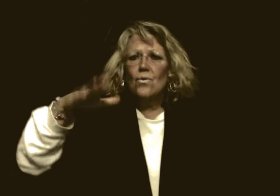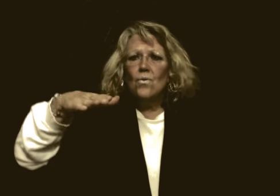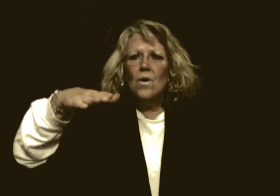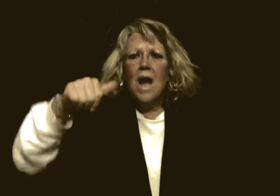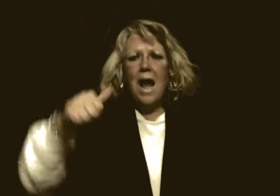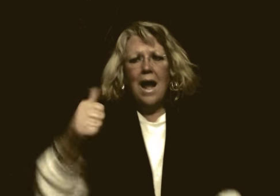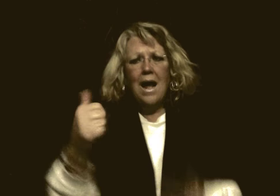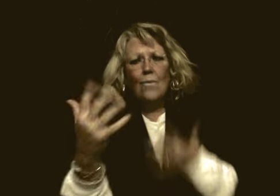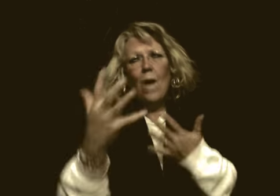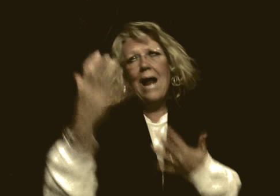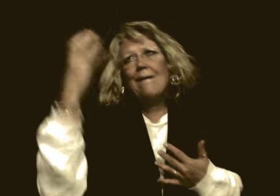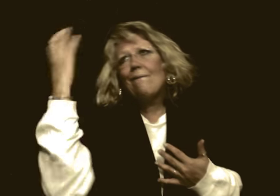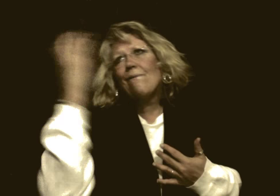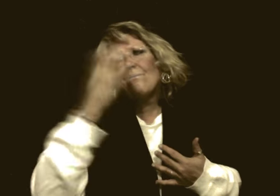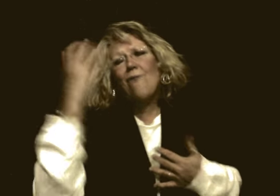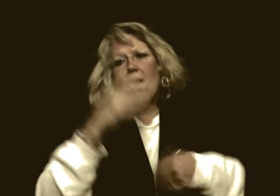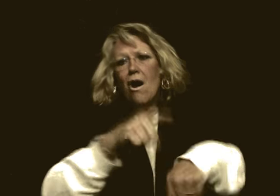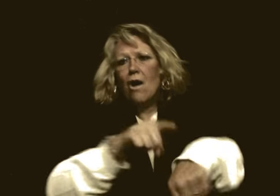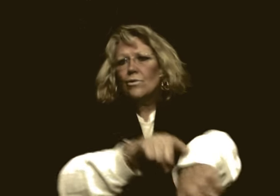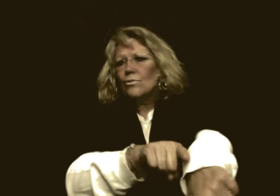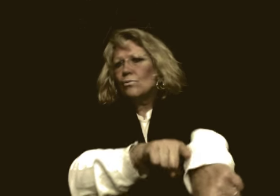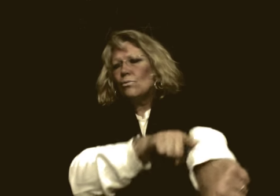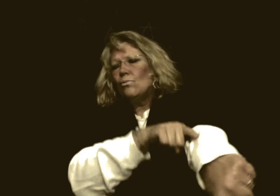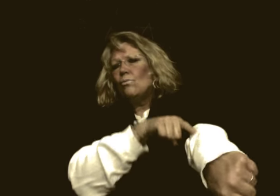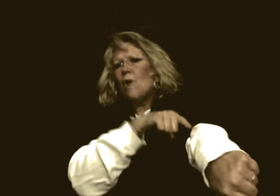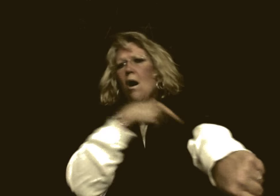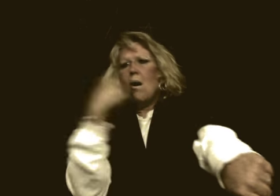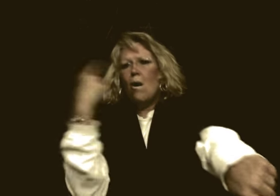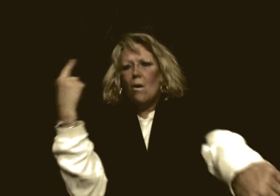late When it's not too long